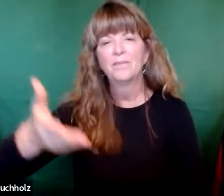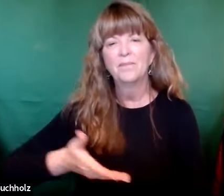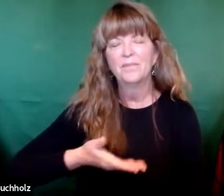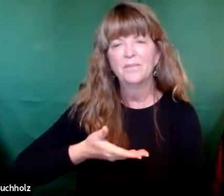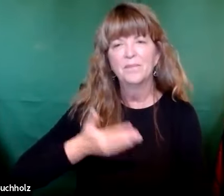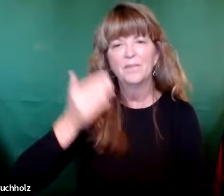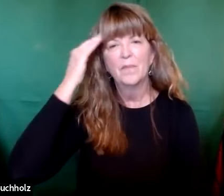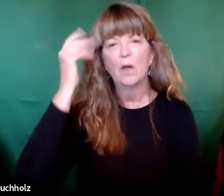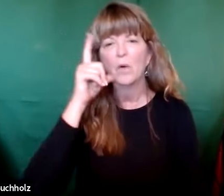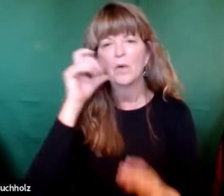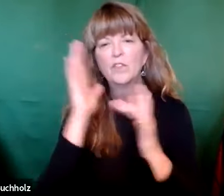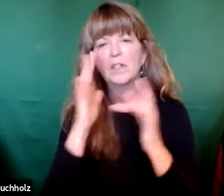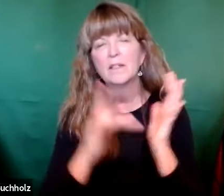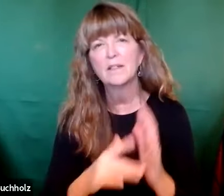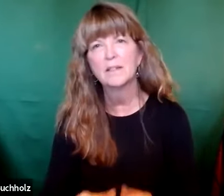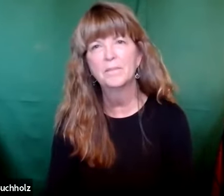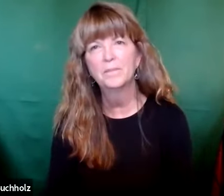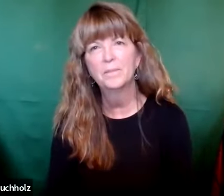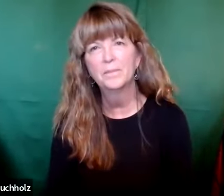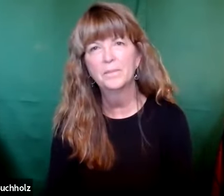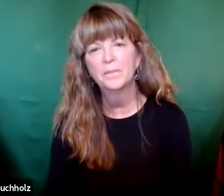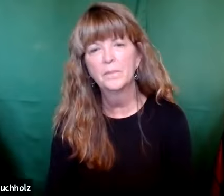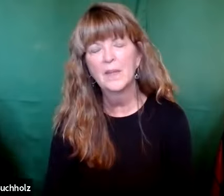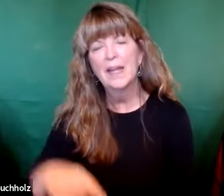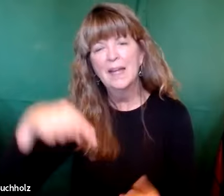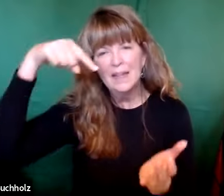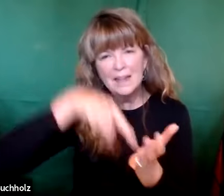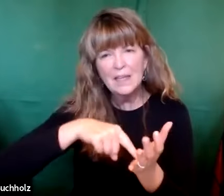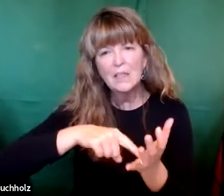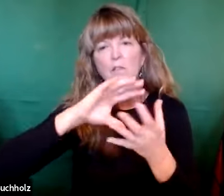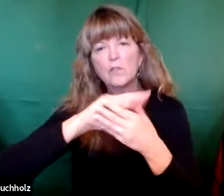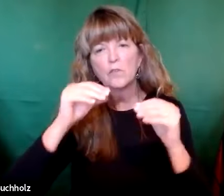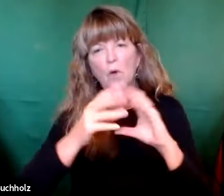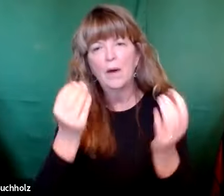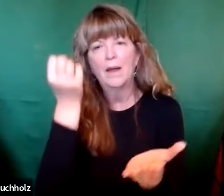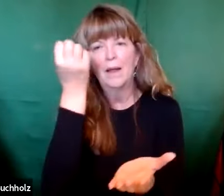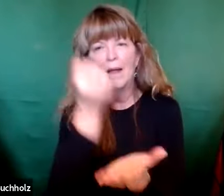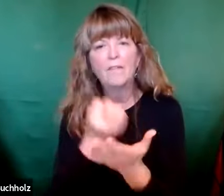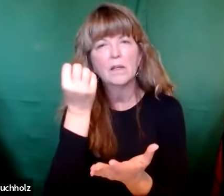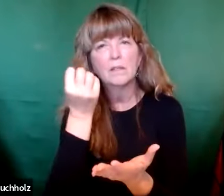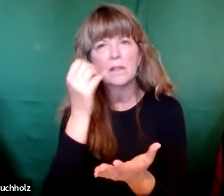so that they would be able to welcome Jesus during Jesus' time.